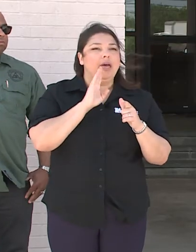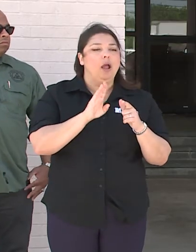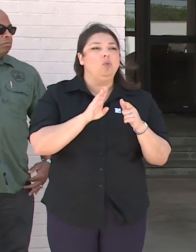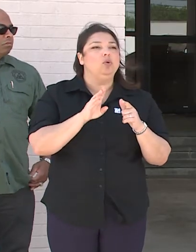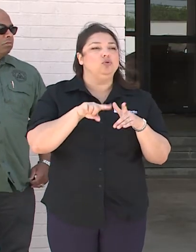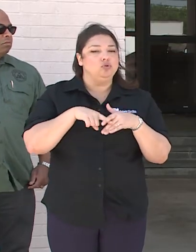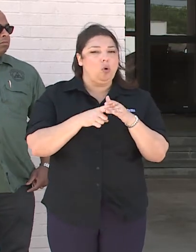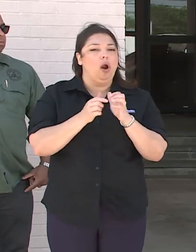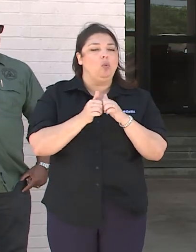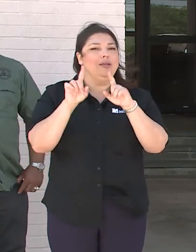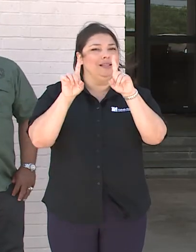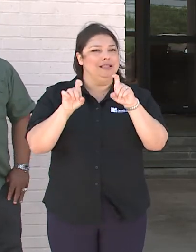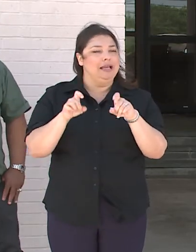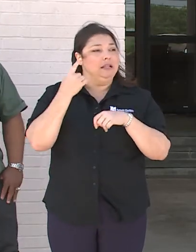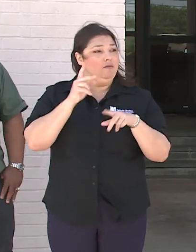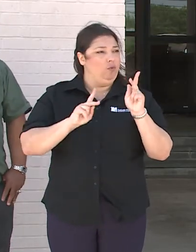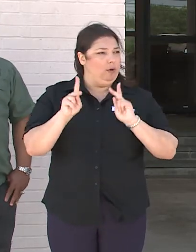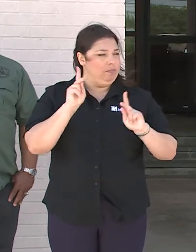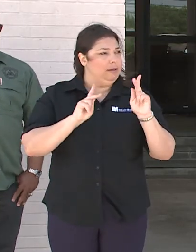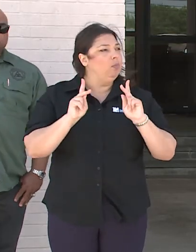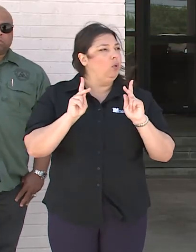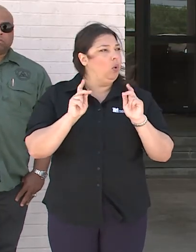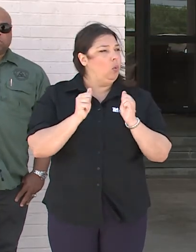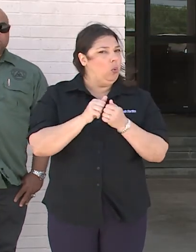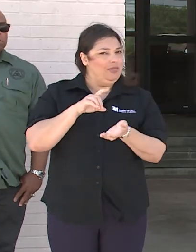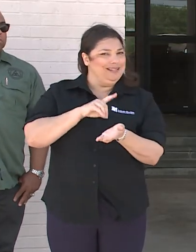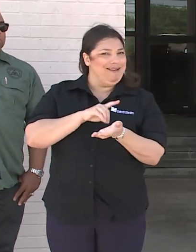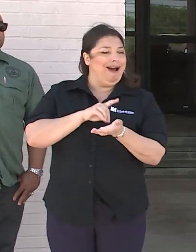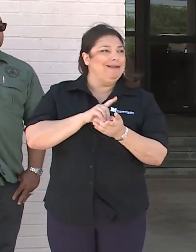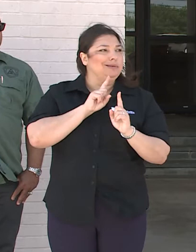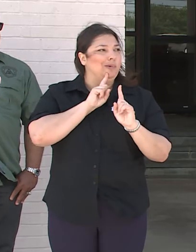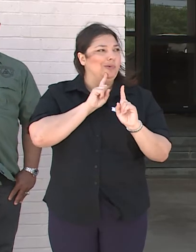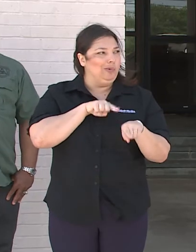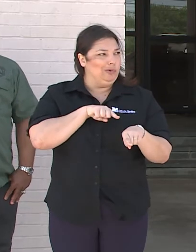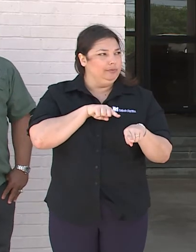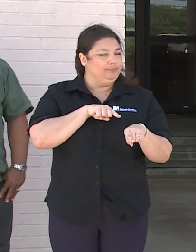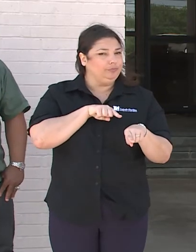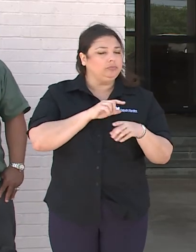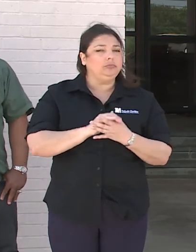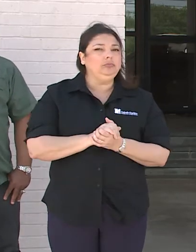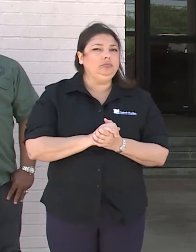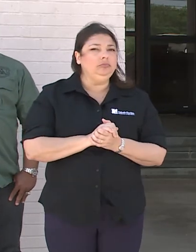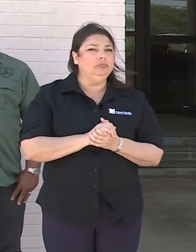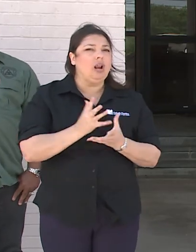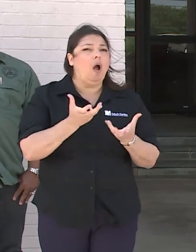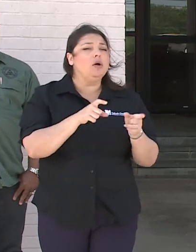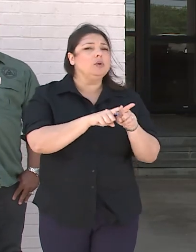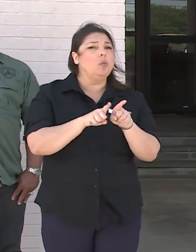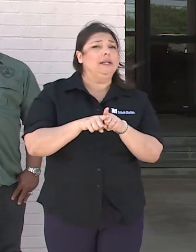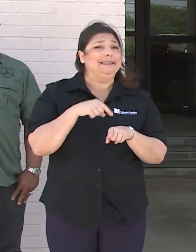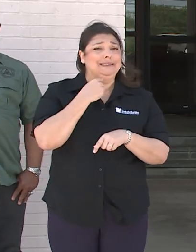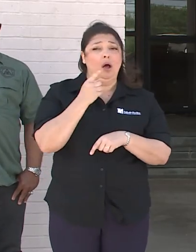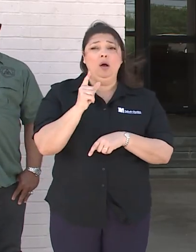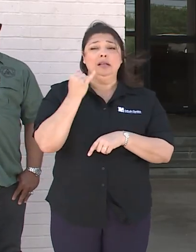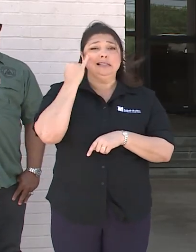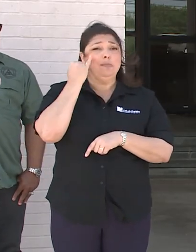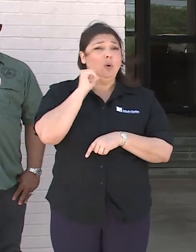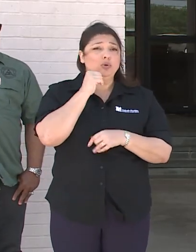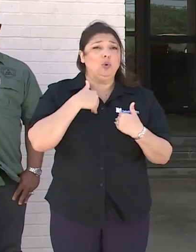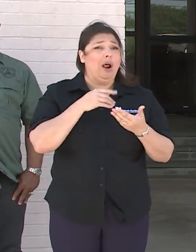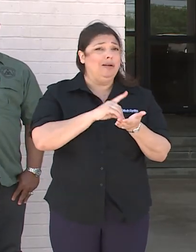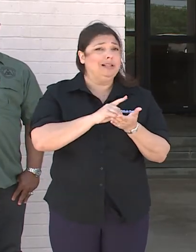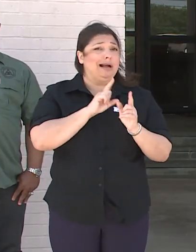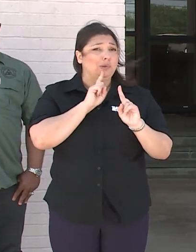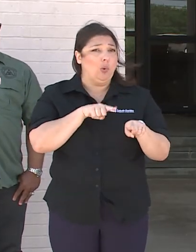testing for those individuals who do have a physician, an ordering physician. I also want to tell residents, if you don't have an ordering